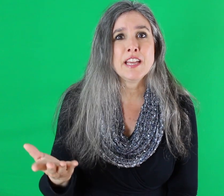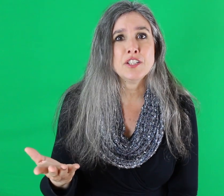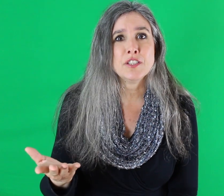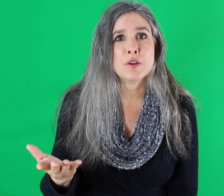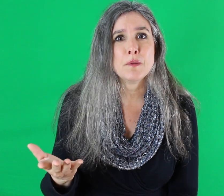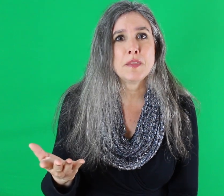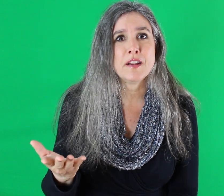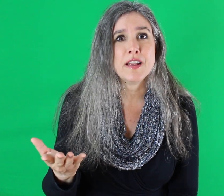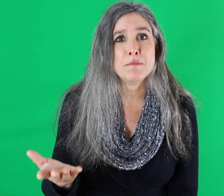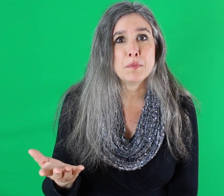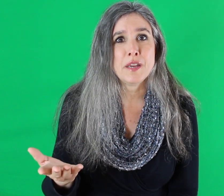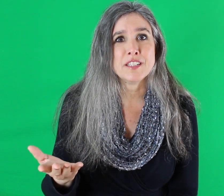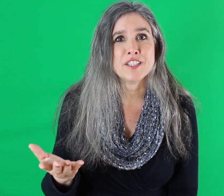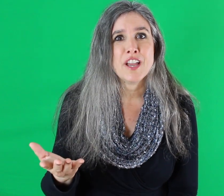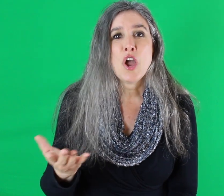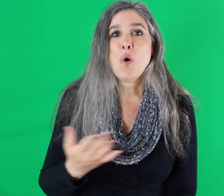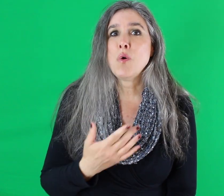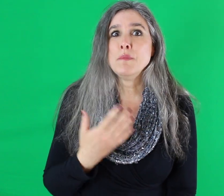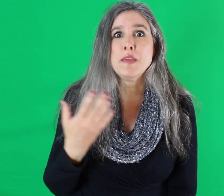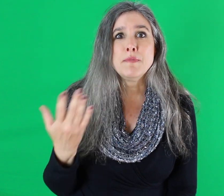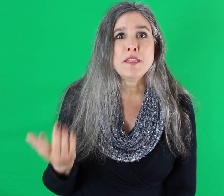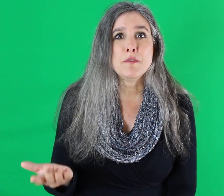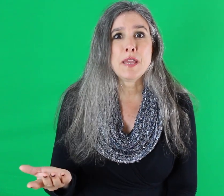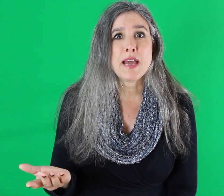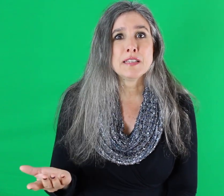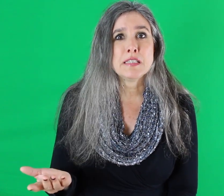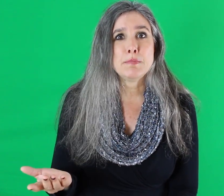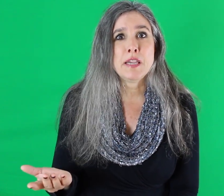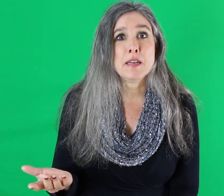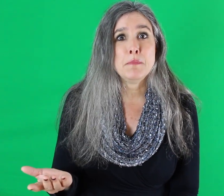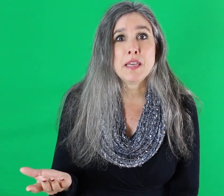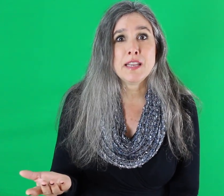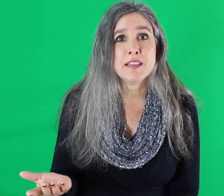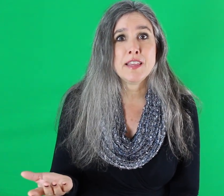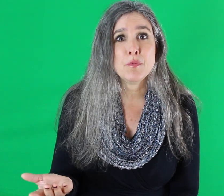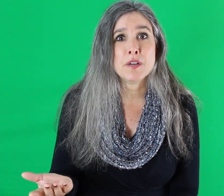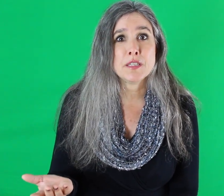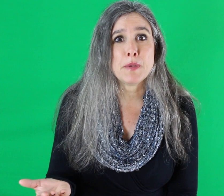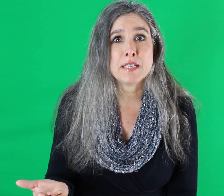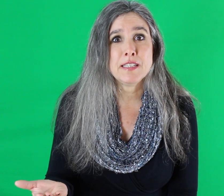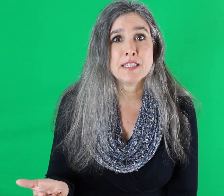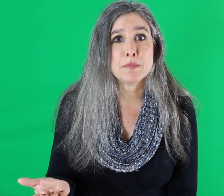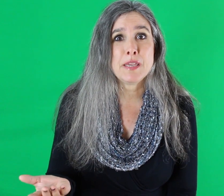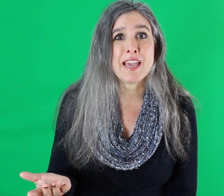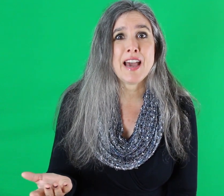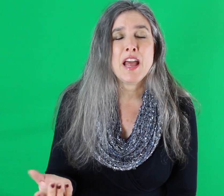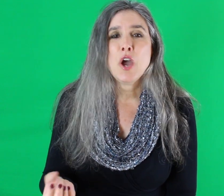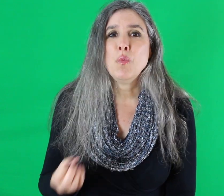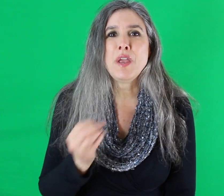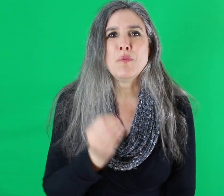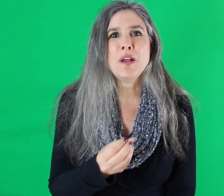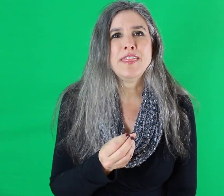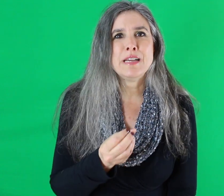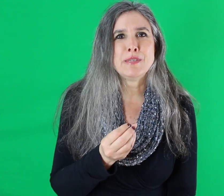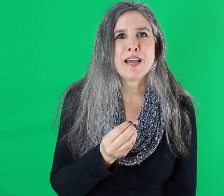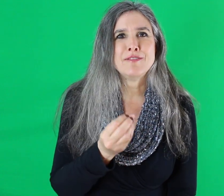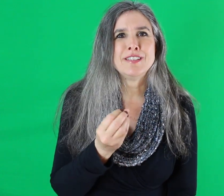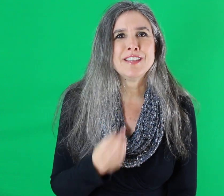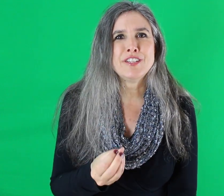can just go up there and preach. Or maybe they'll be asked to speak in a meeting that they weren't expecting to speak at. We want them to have such